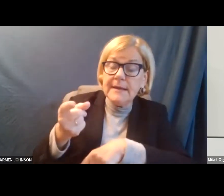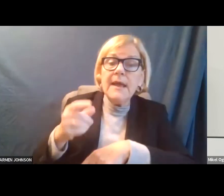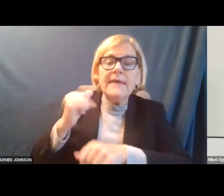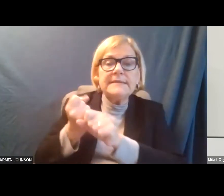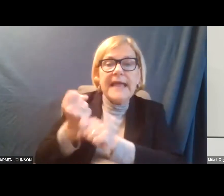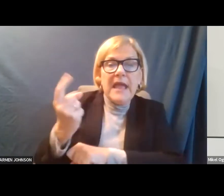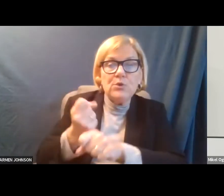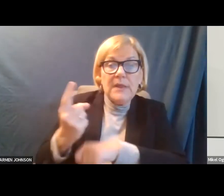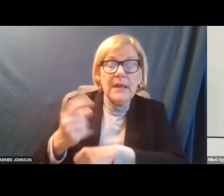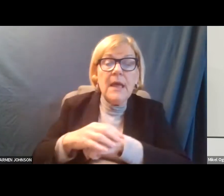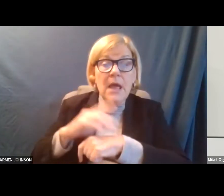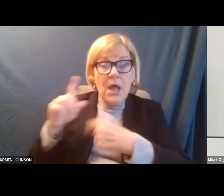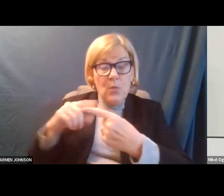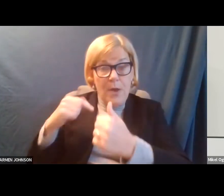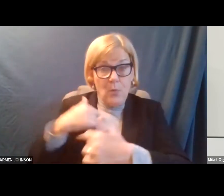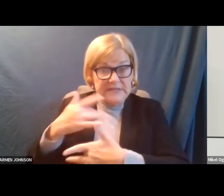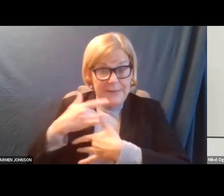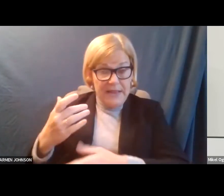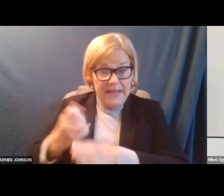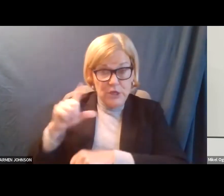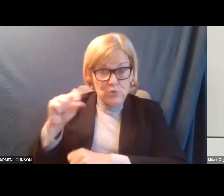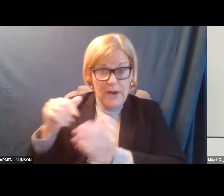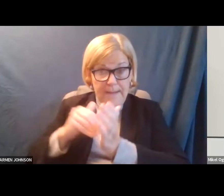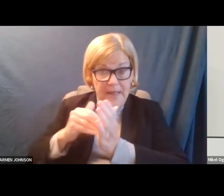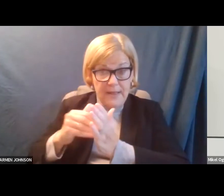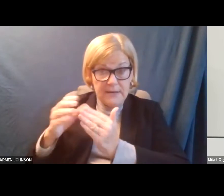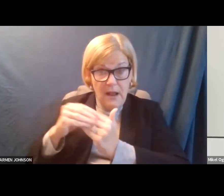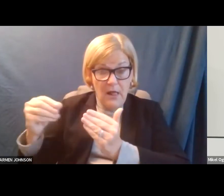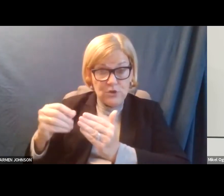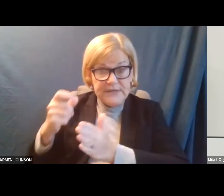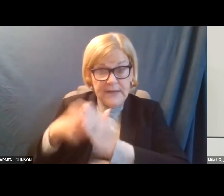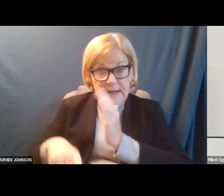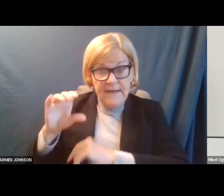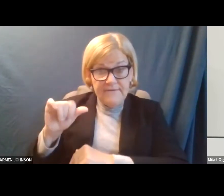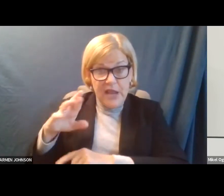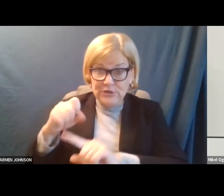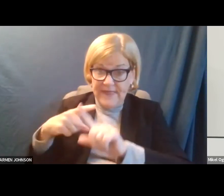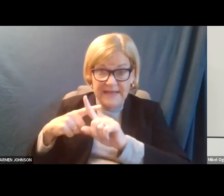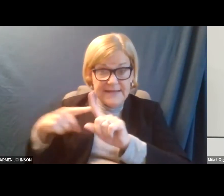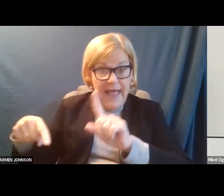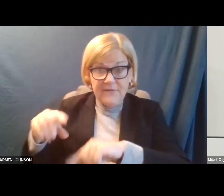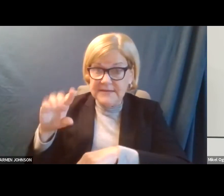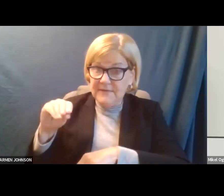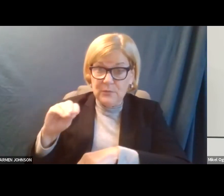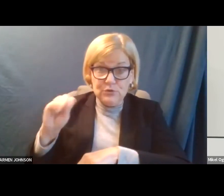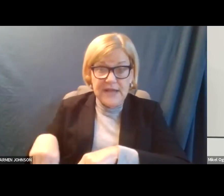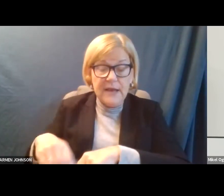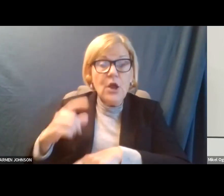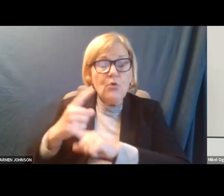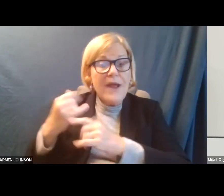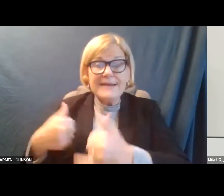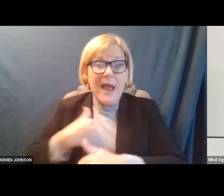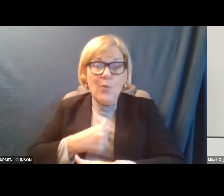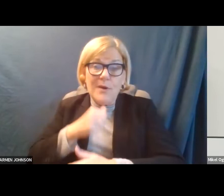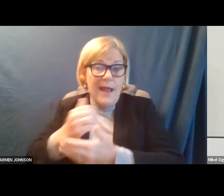annually. And when we were typically getting $20 million a year in fares, that's half, that's 50%. Well, right now we're not